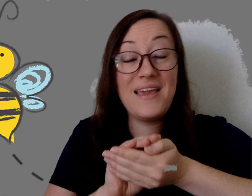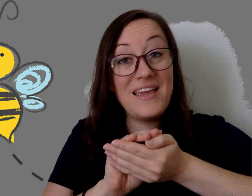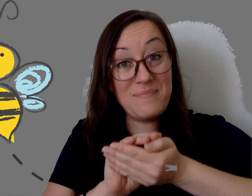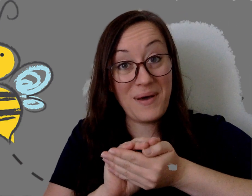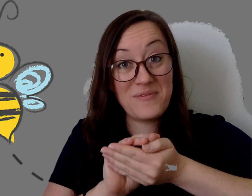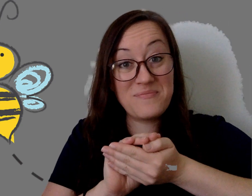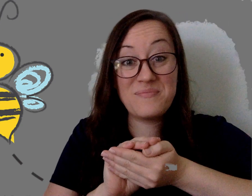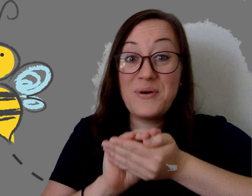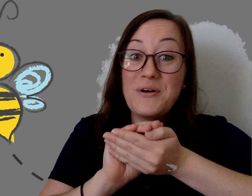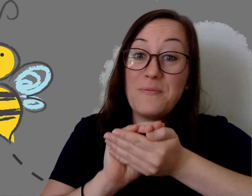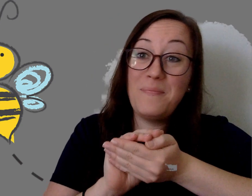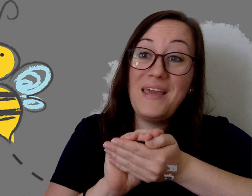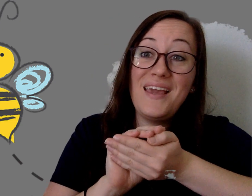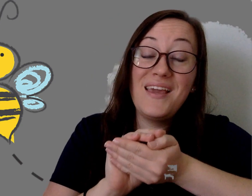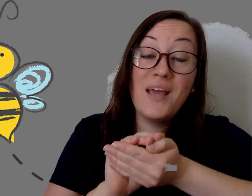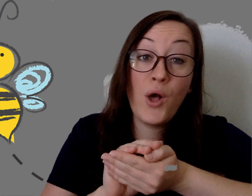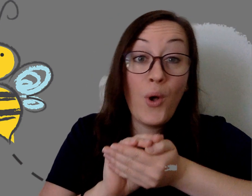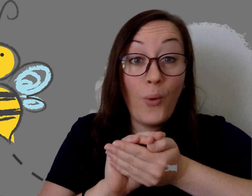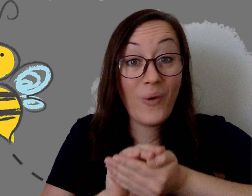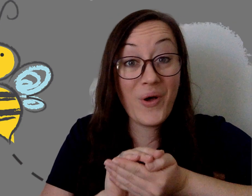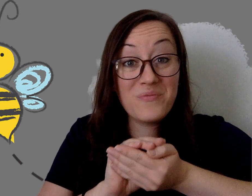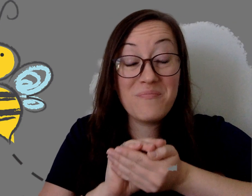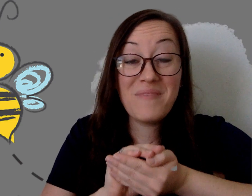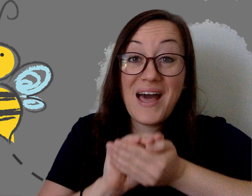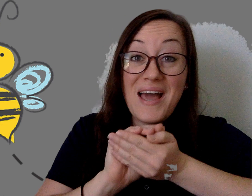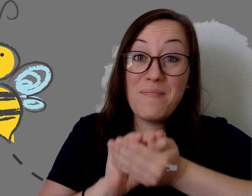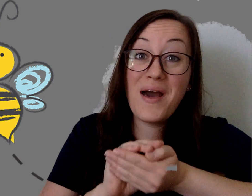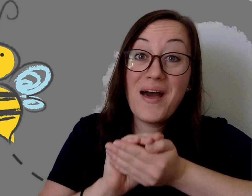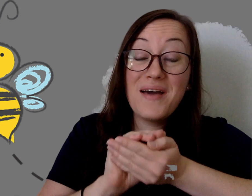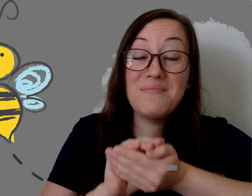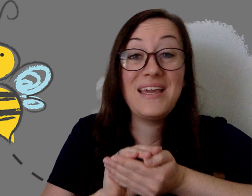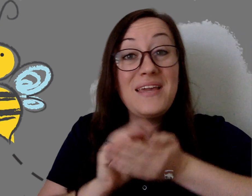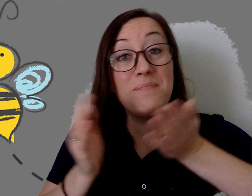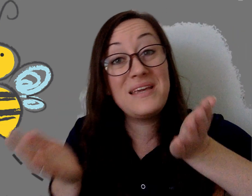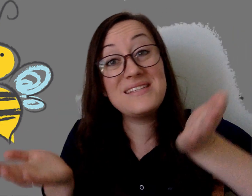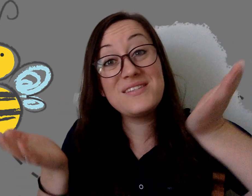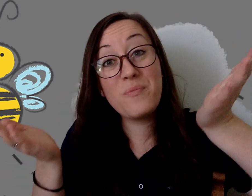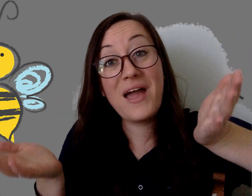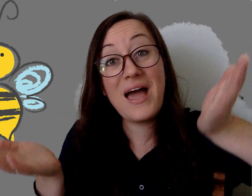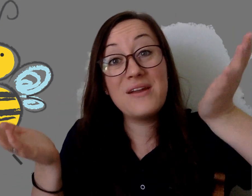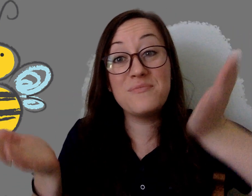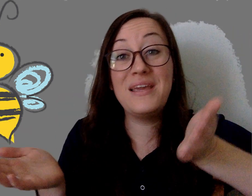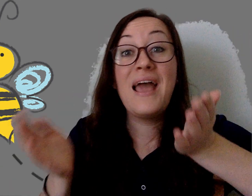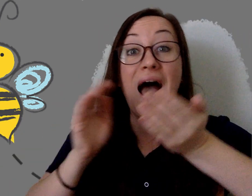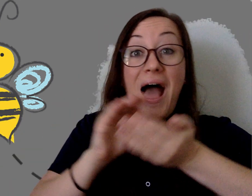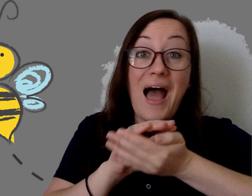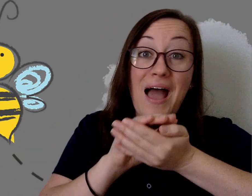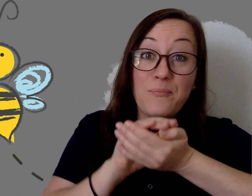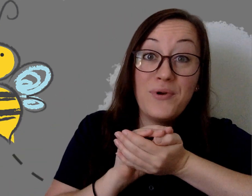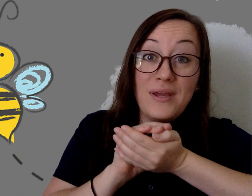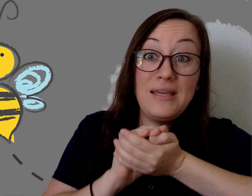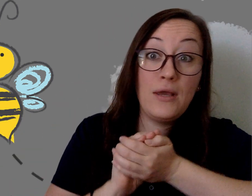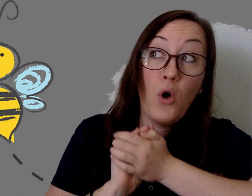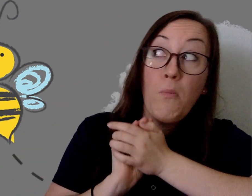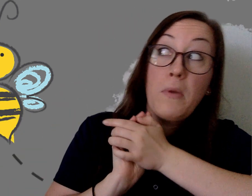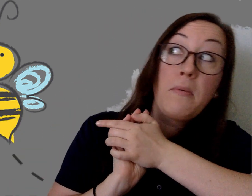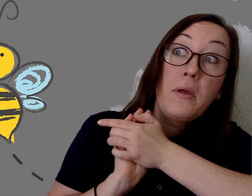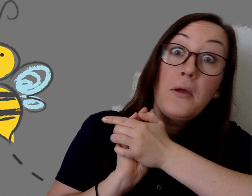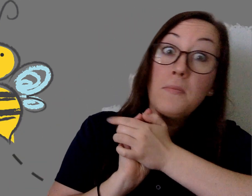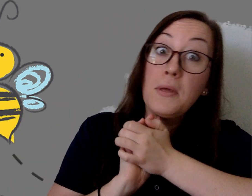bumblebee won't my mommy be so proud of me I'm bringing home my baby